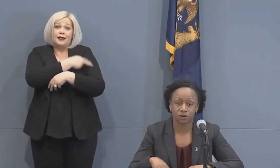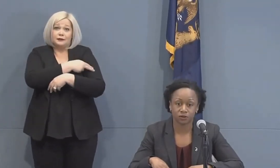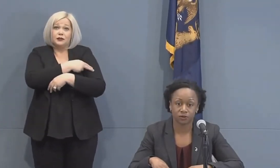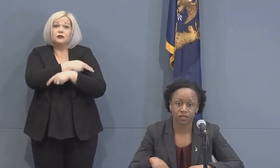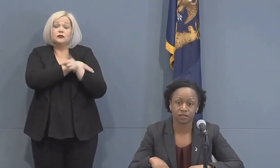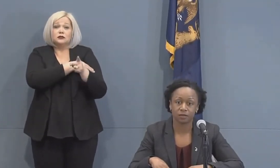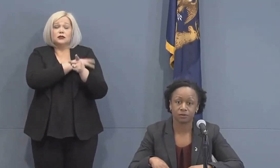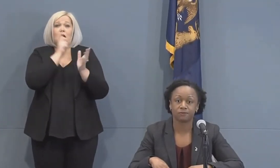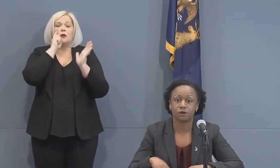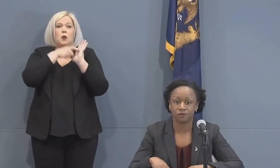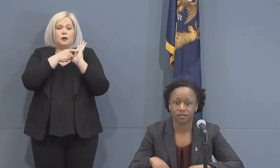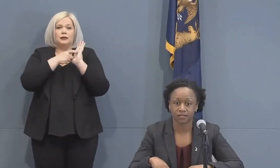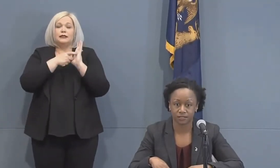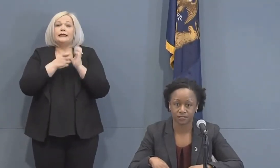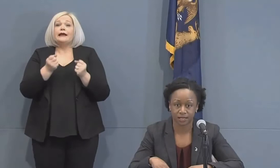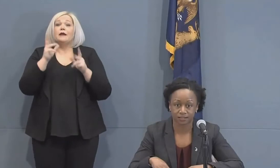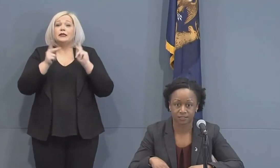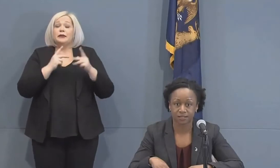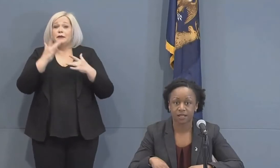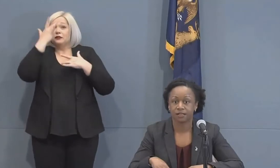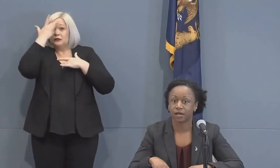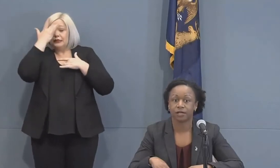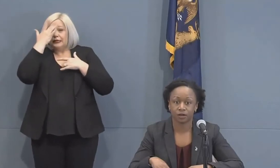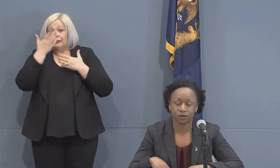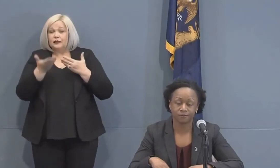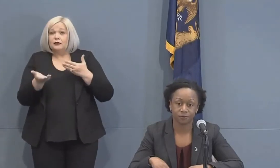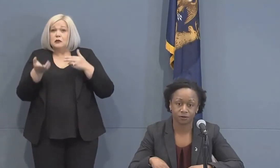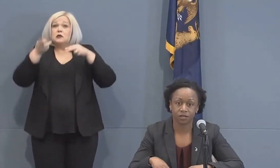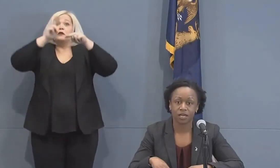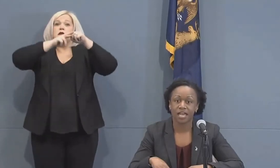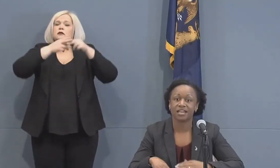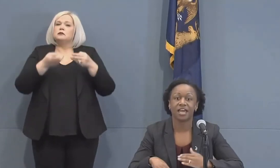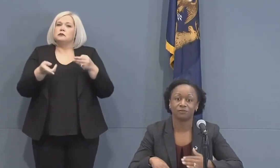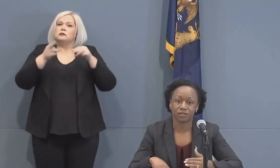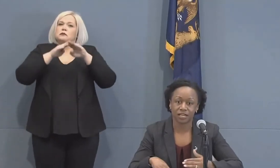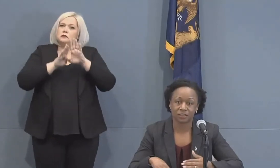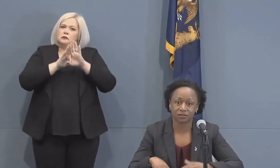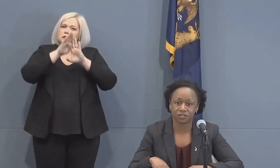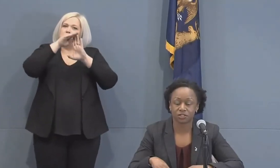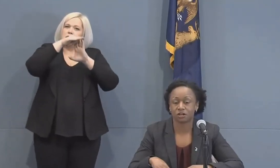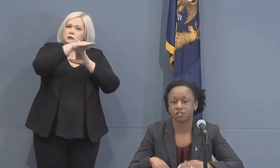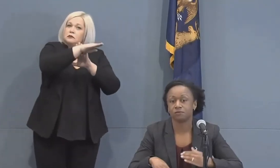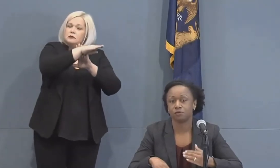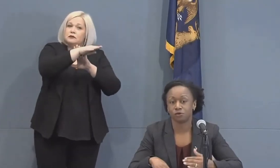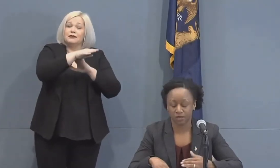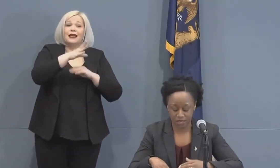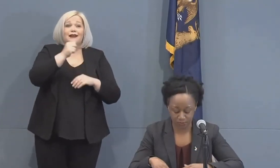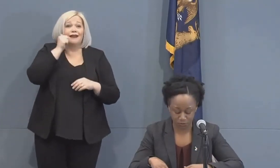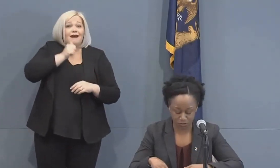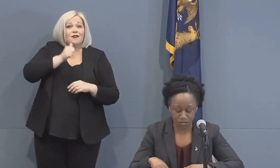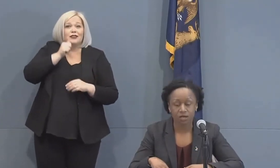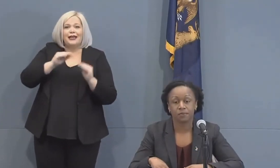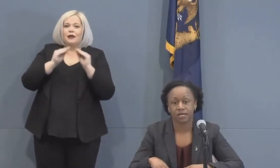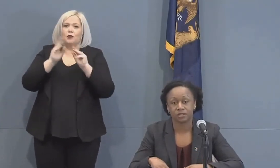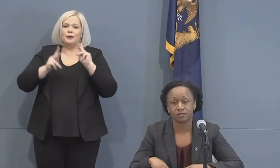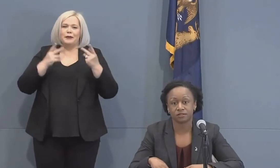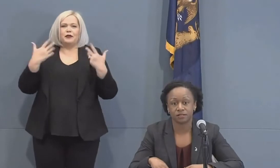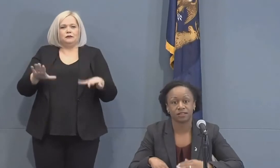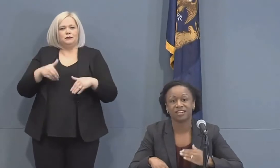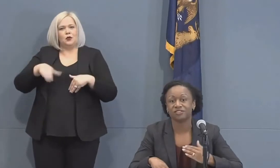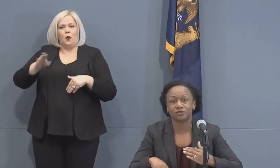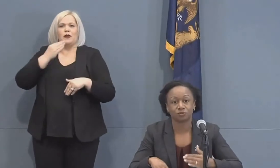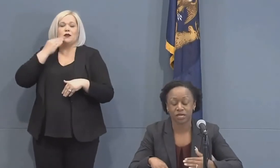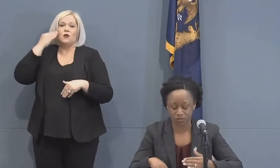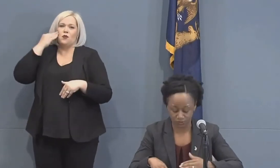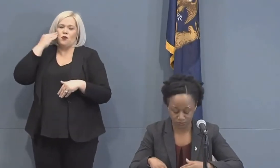plateau in the number of COVID-19 cases they are caring for and every day they're discharging more and more patients.